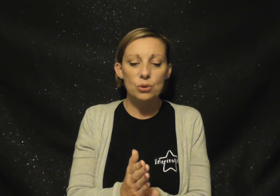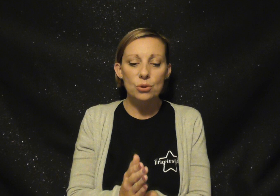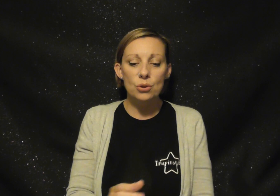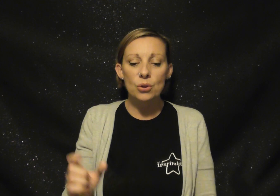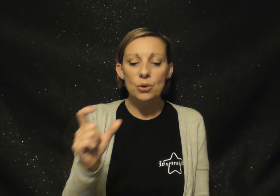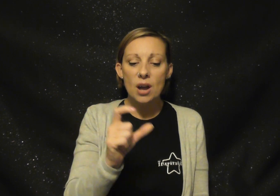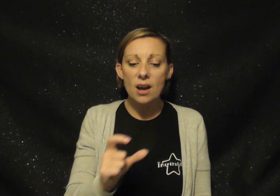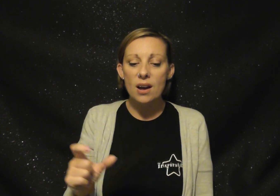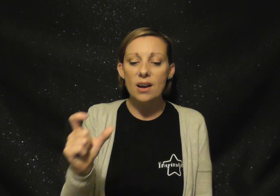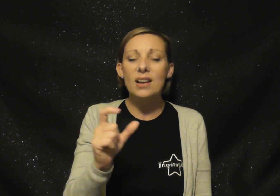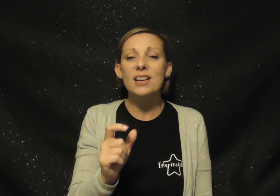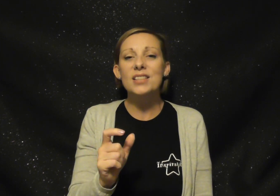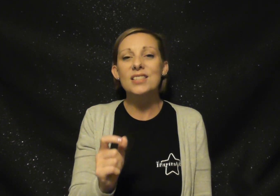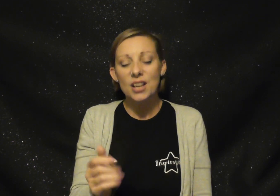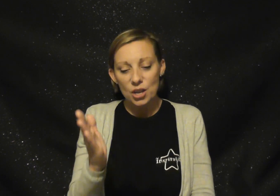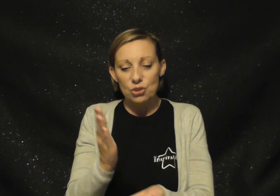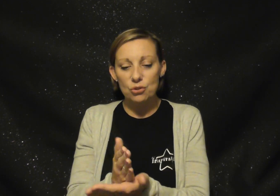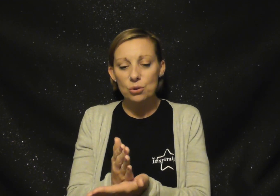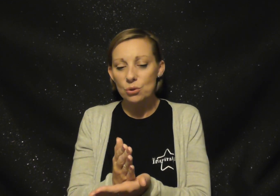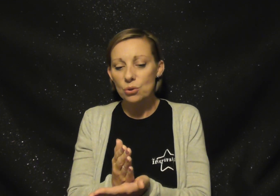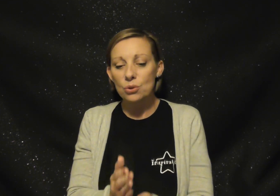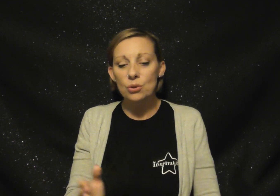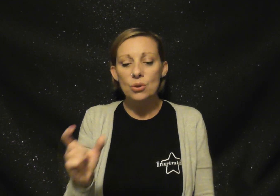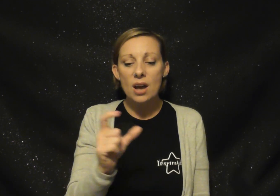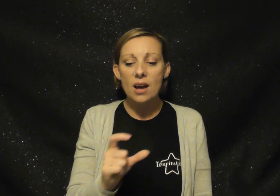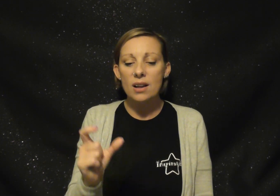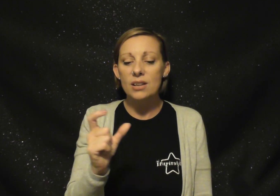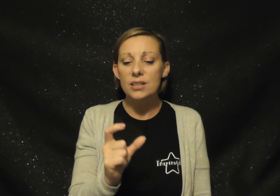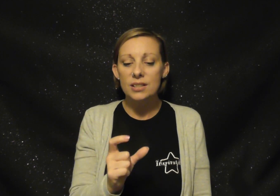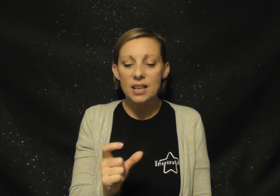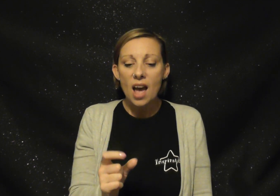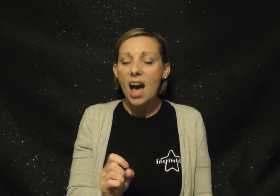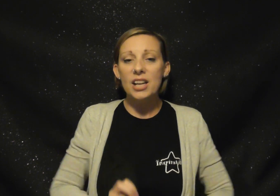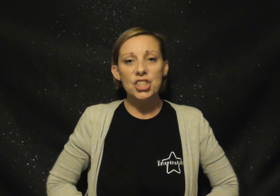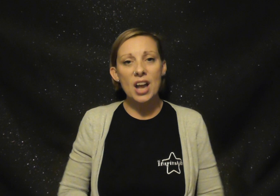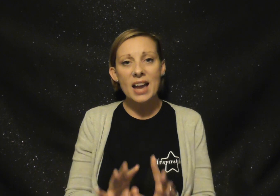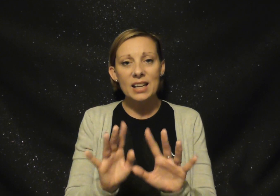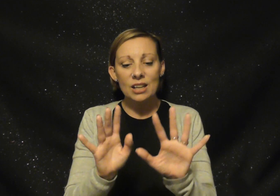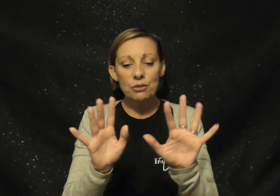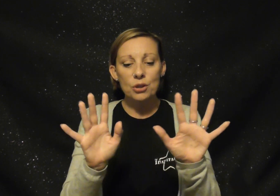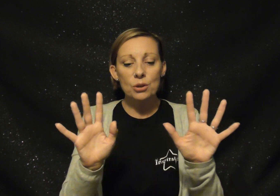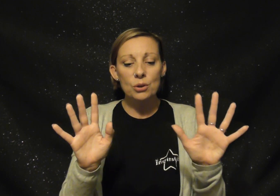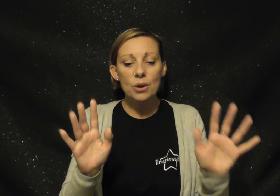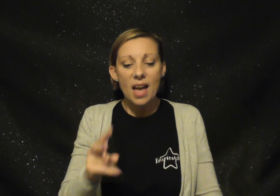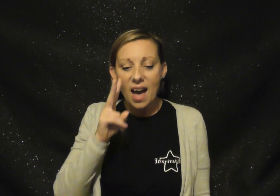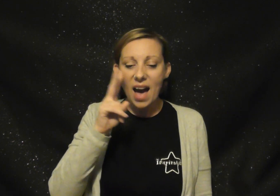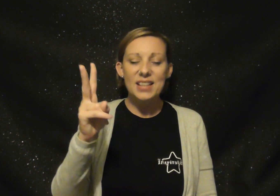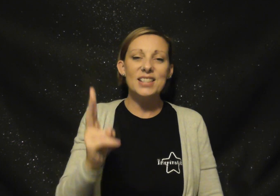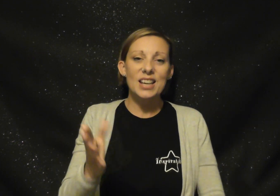colours, true colours are shining through. I see